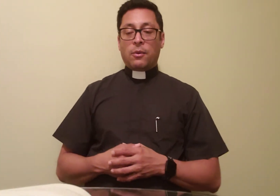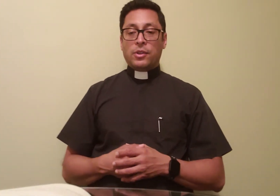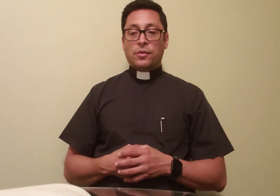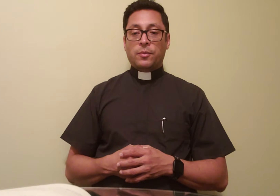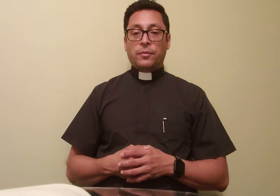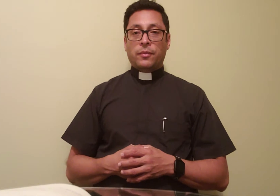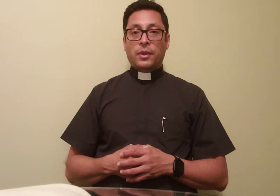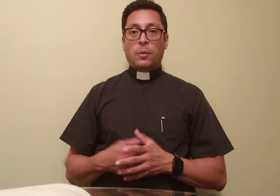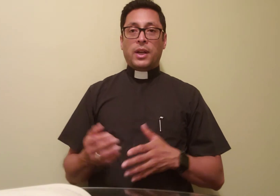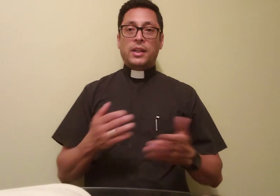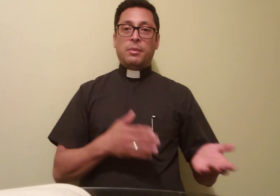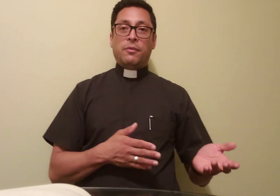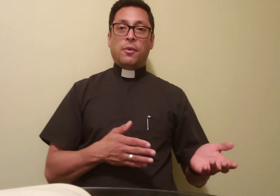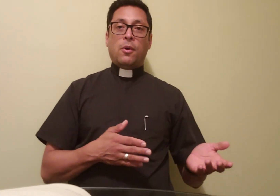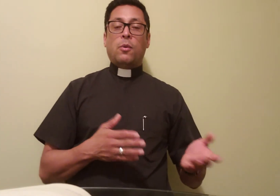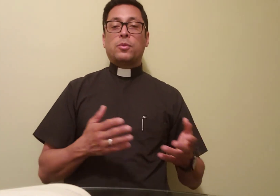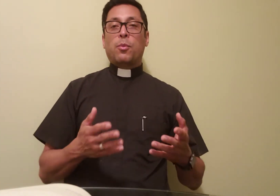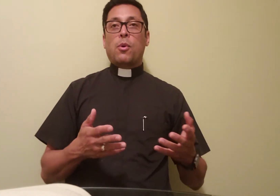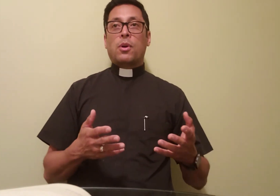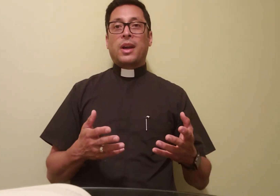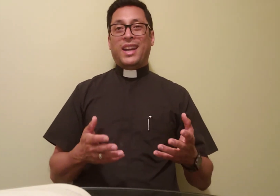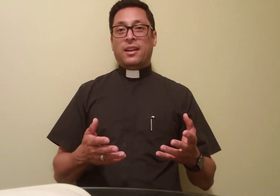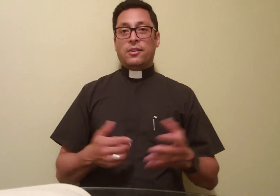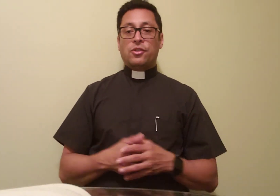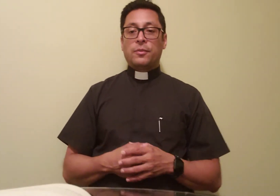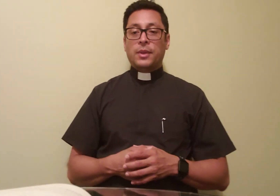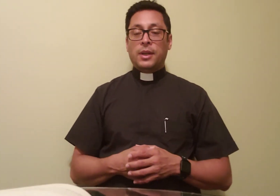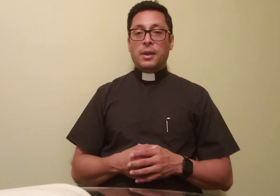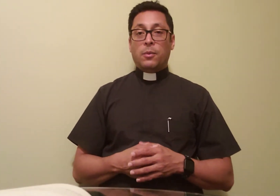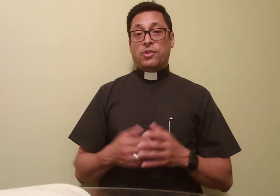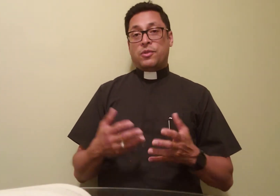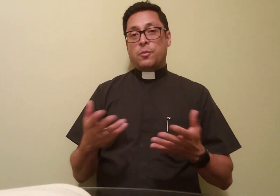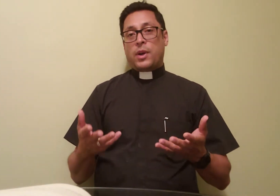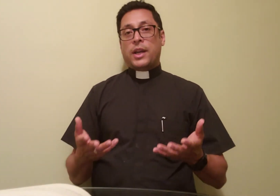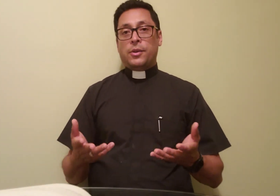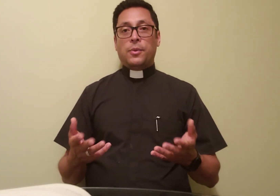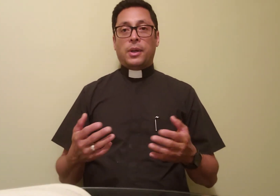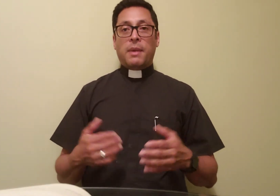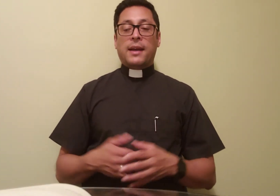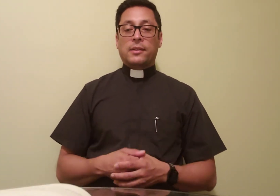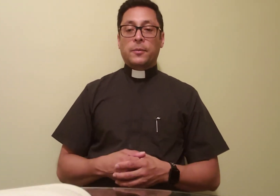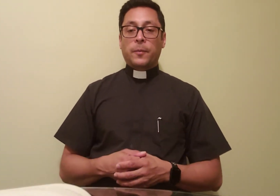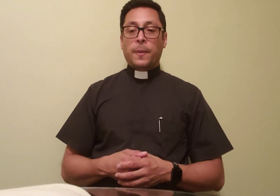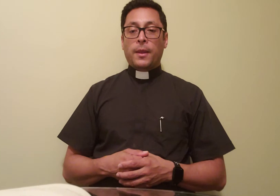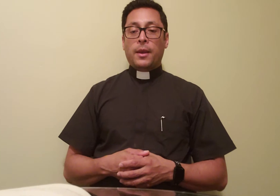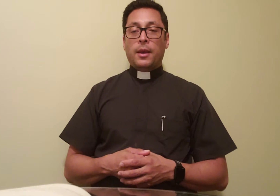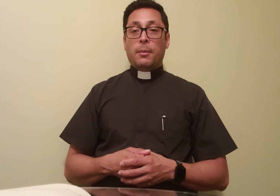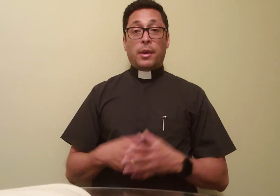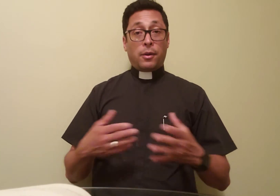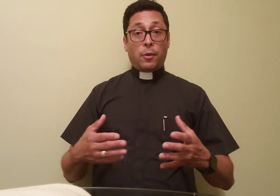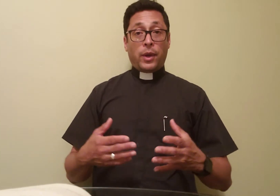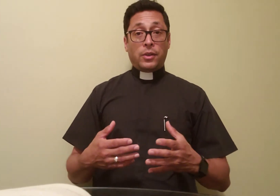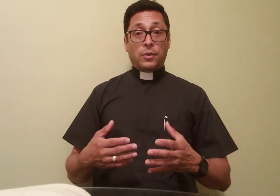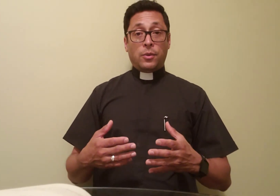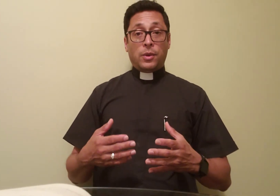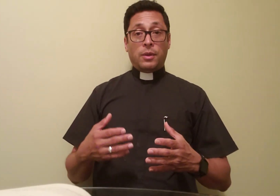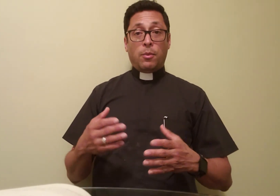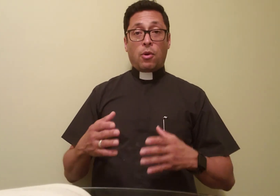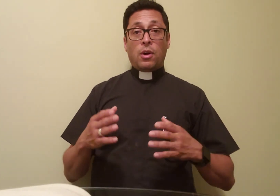Language. What I did before was more English, which is what I do at Mass. But another way to do it more